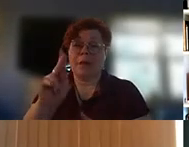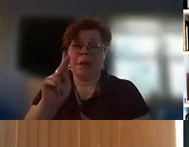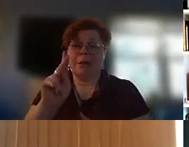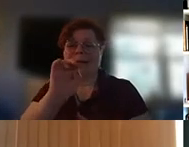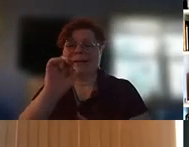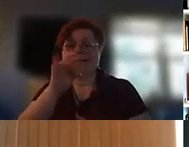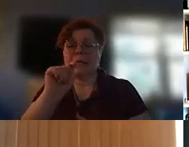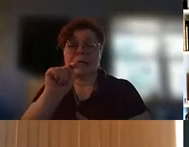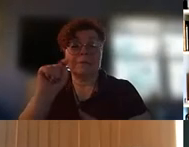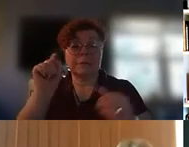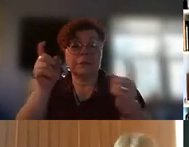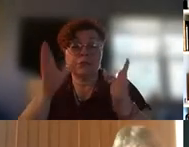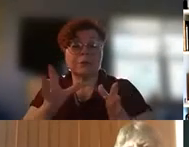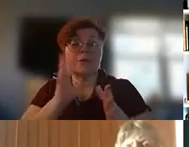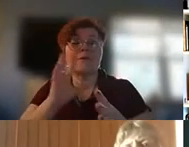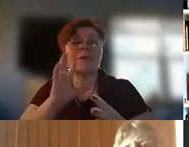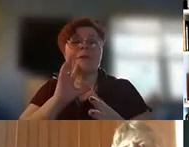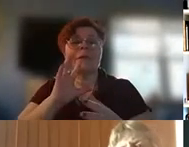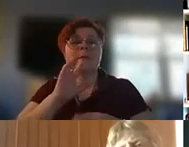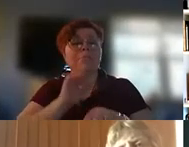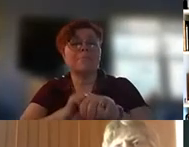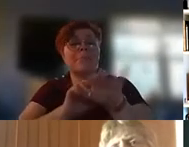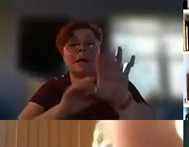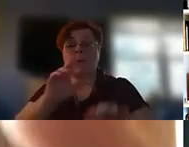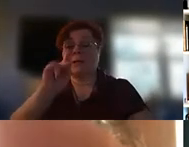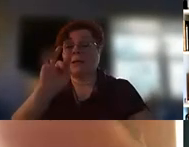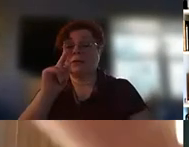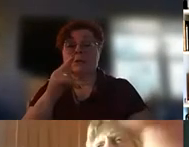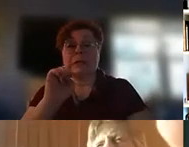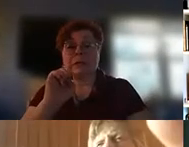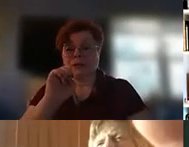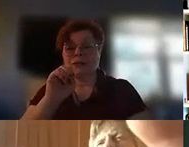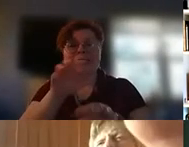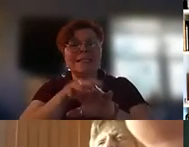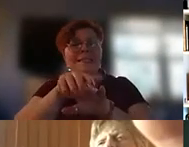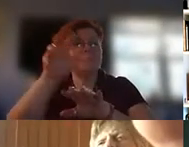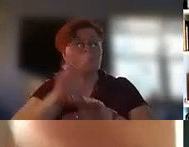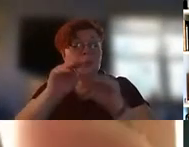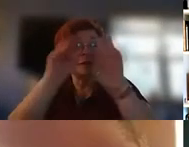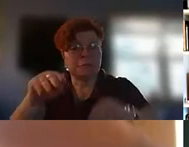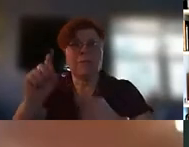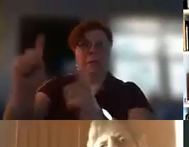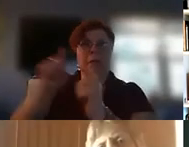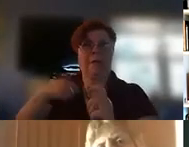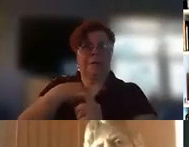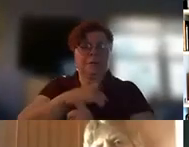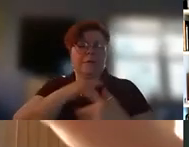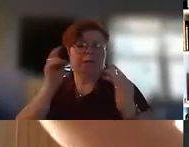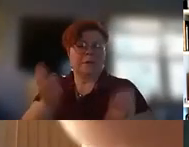indian museum and his team are the ones who gave us the theme and he's here with us perhaps